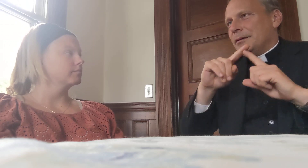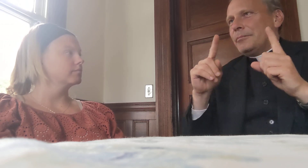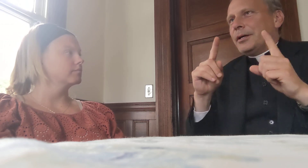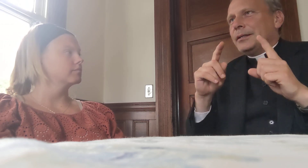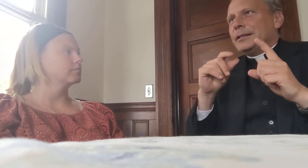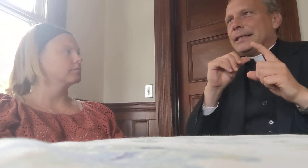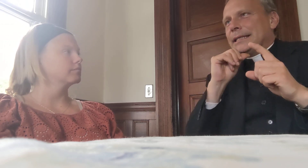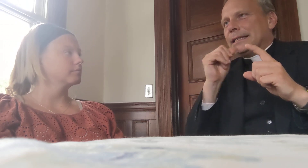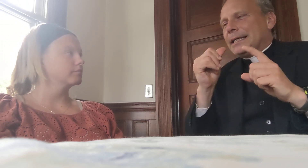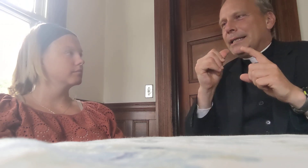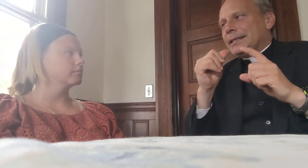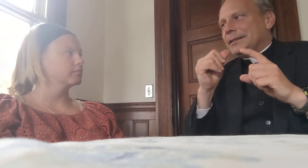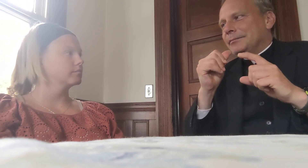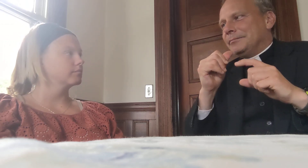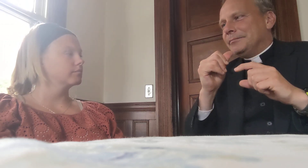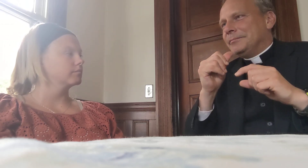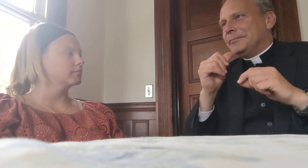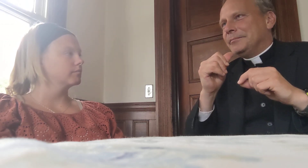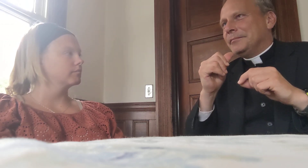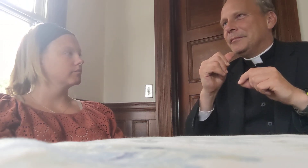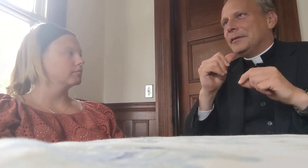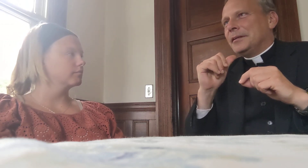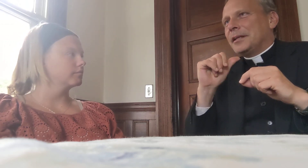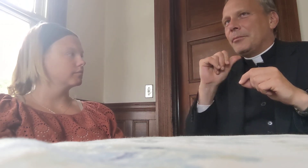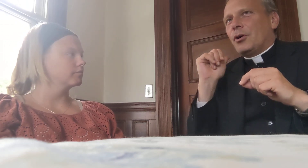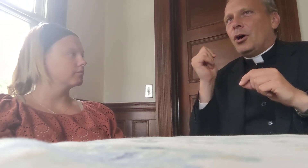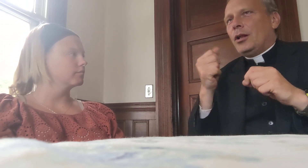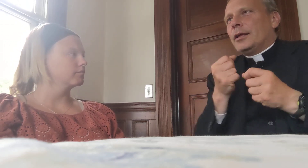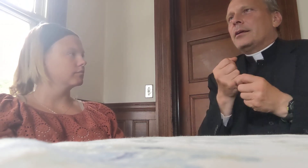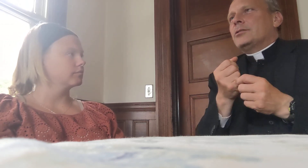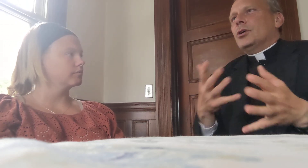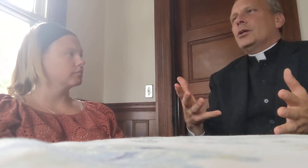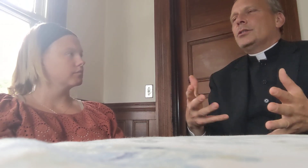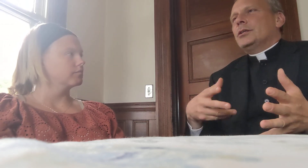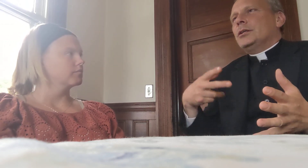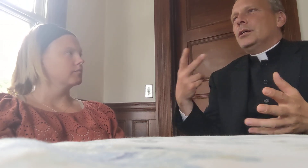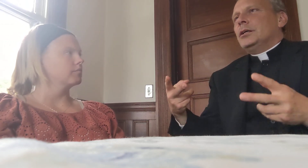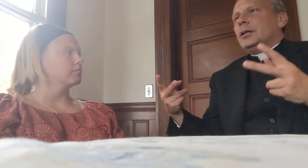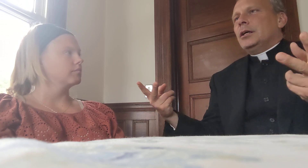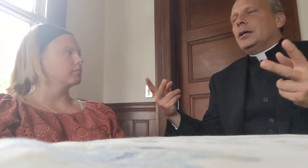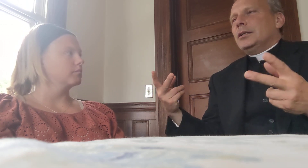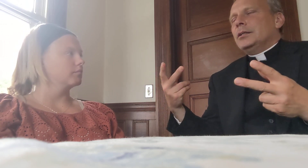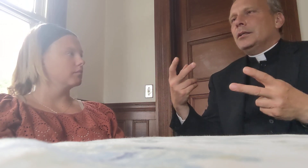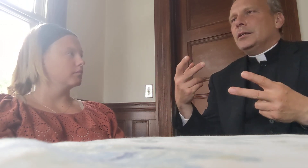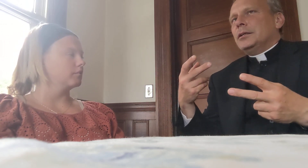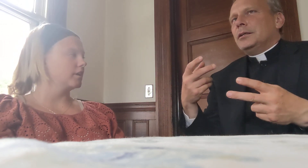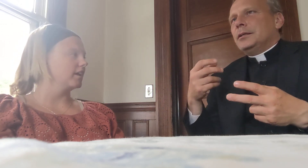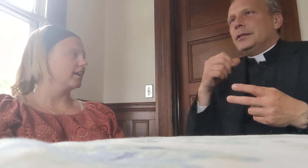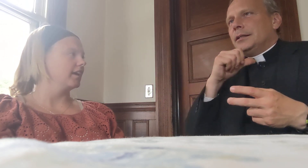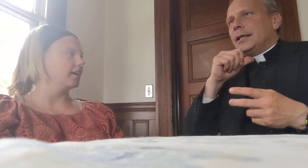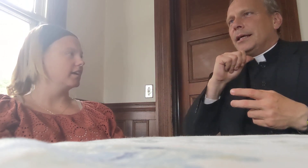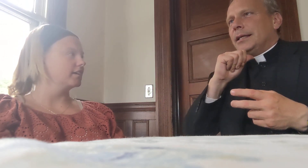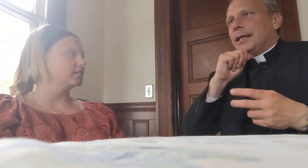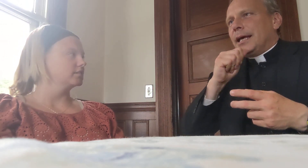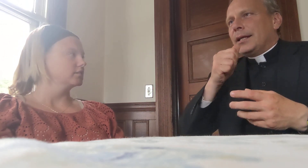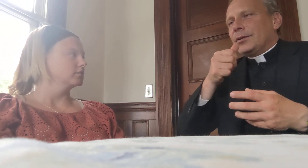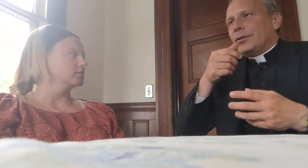but, they didn't, they were all like, exhausted, and, they, they hadn't,